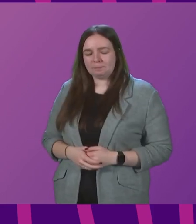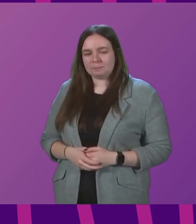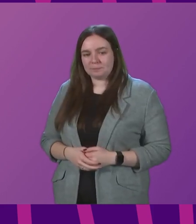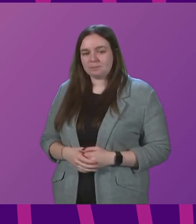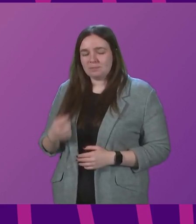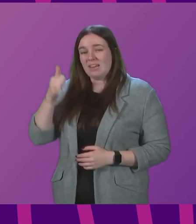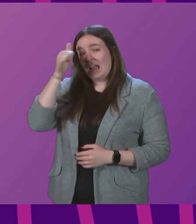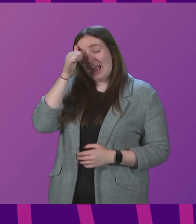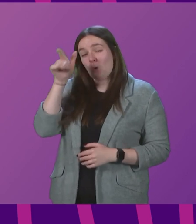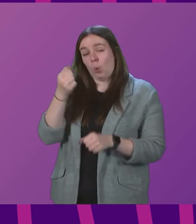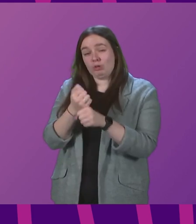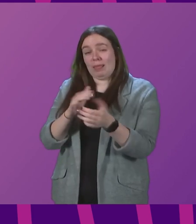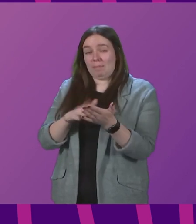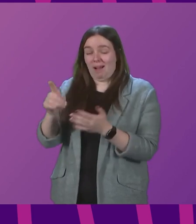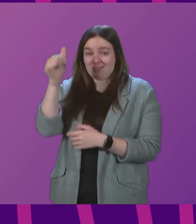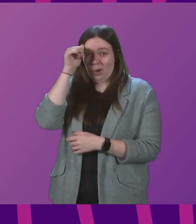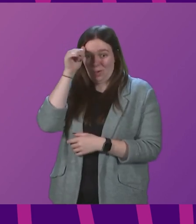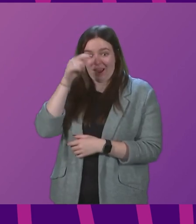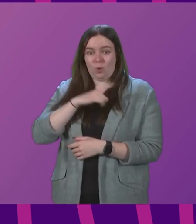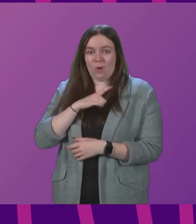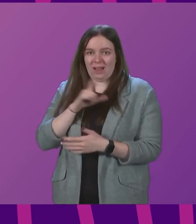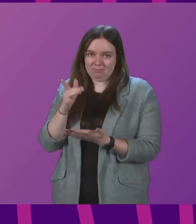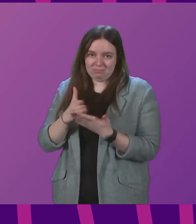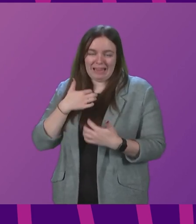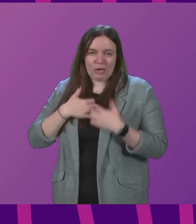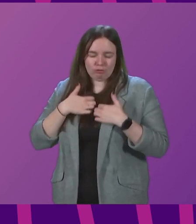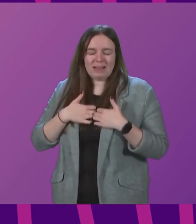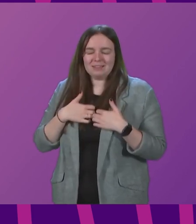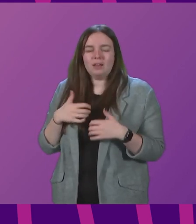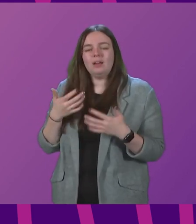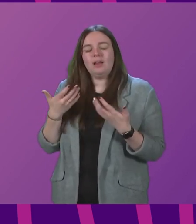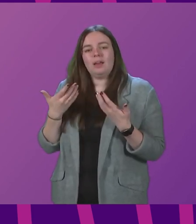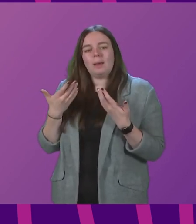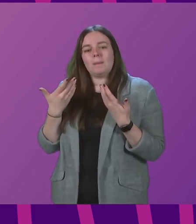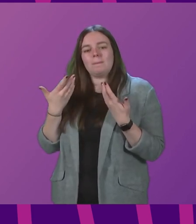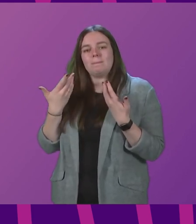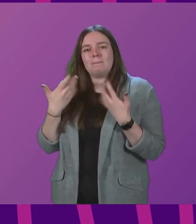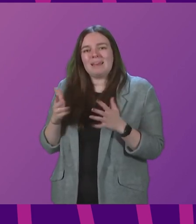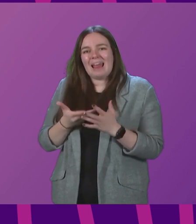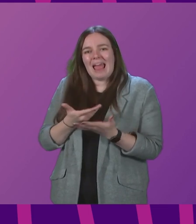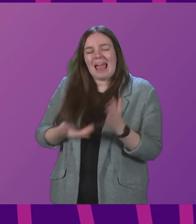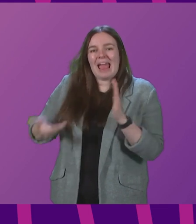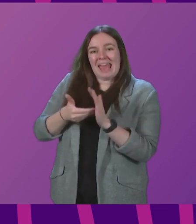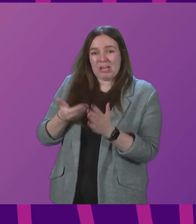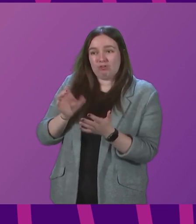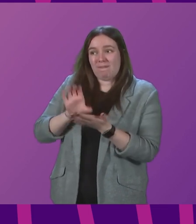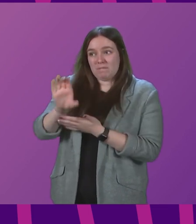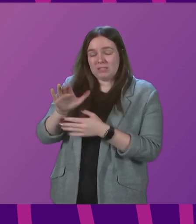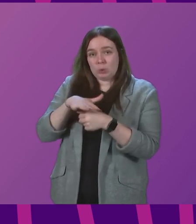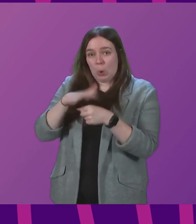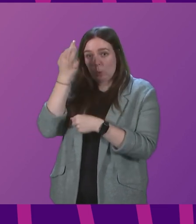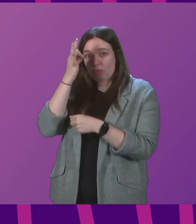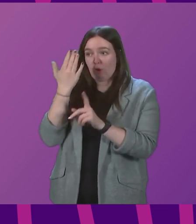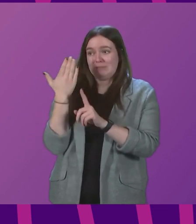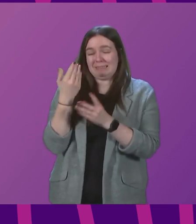I know Gillian Mackay is aware because she takes a very close interest in this, we made some additional funding available to local authorities some